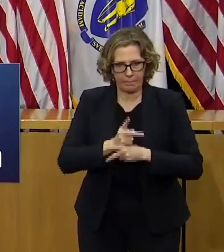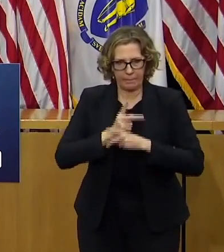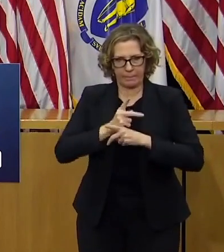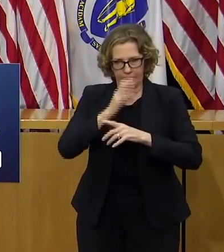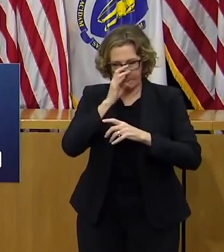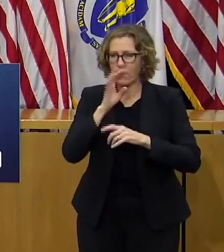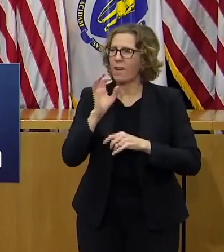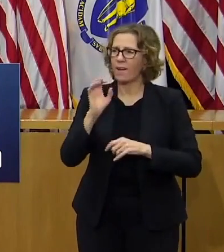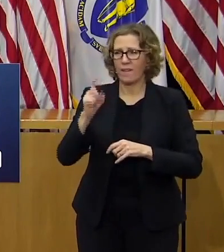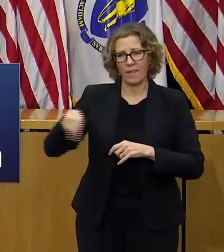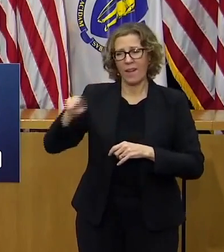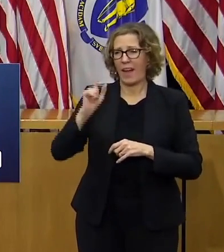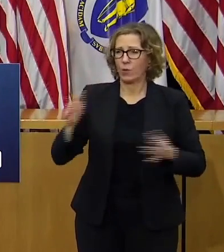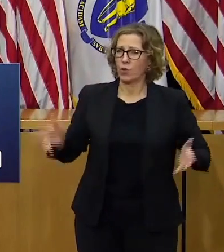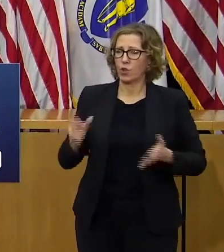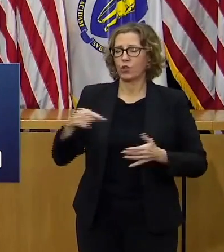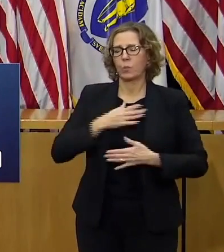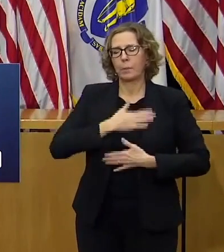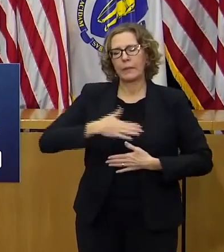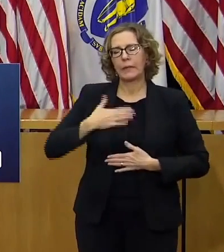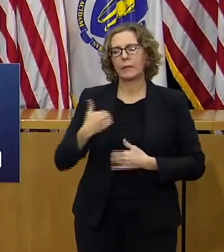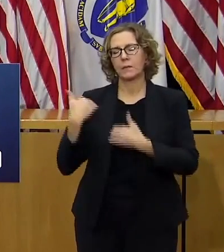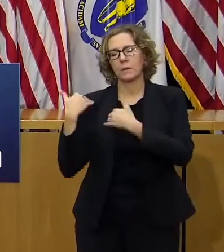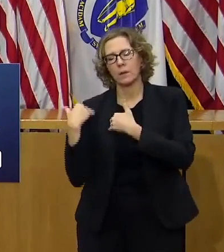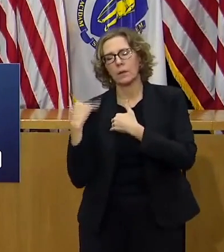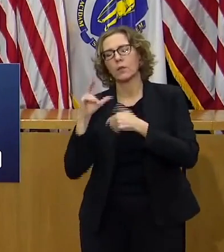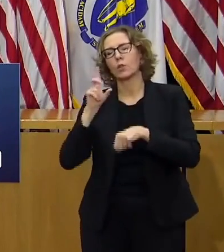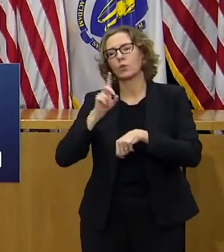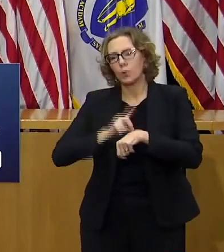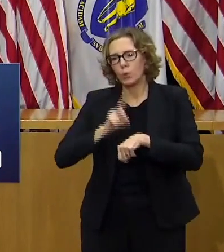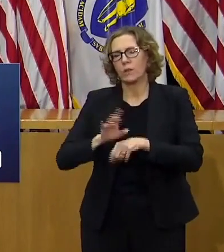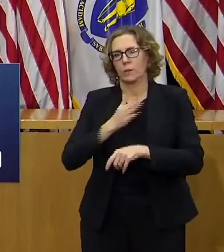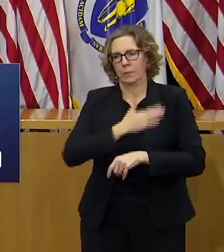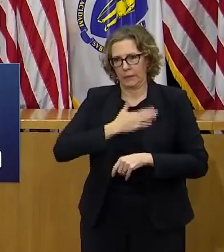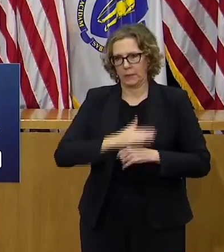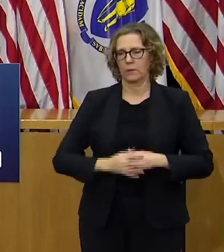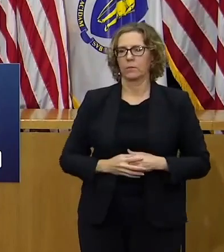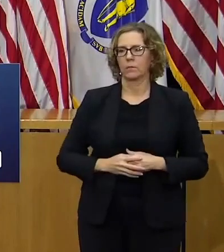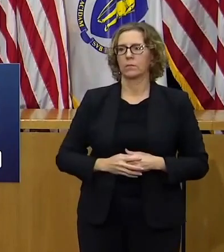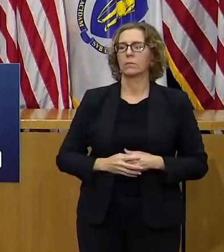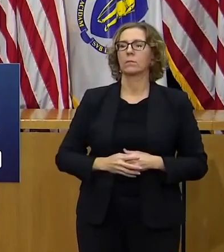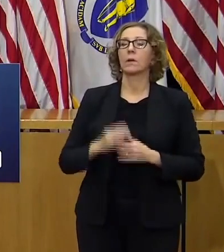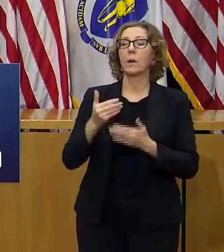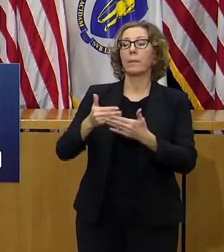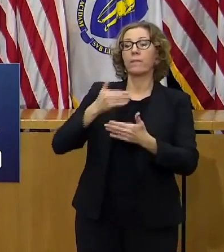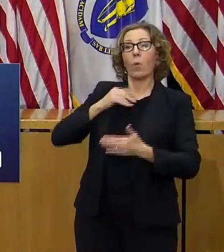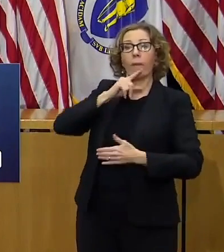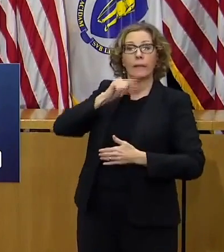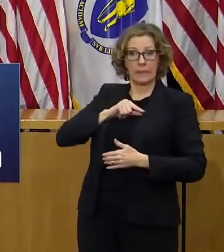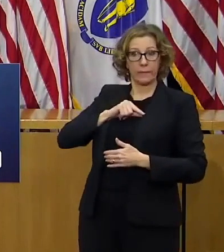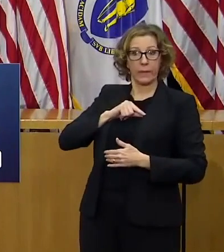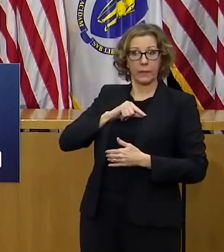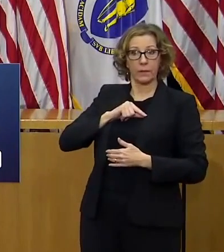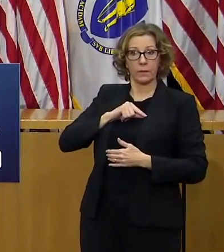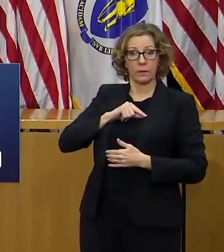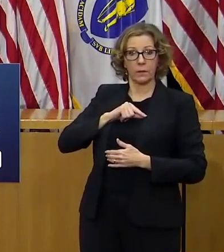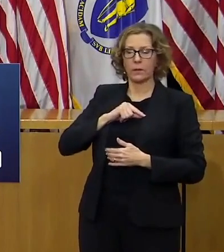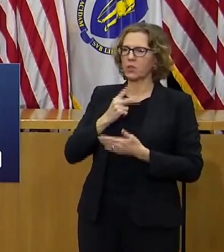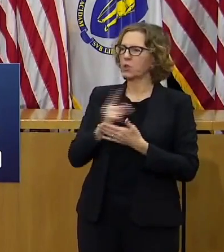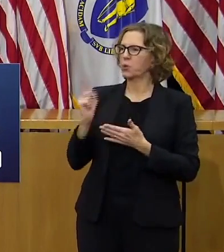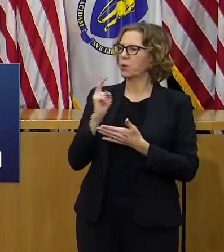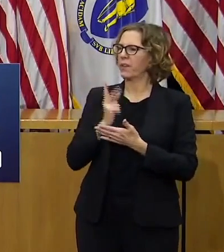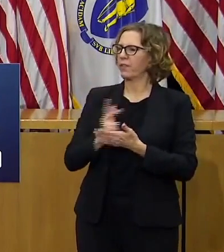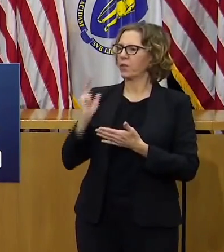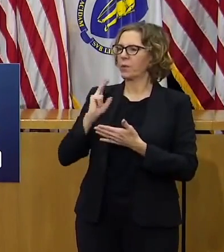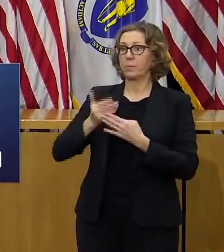their part for weeks before the thanksgiving holiday we stood here and